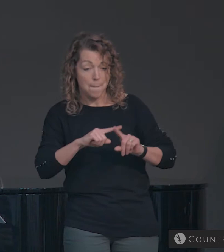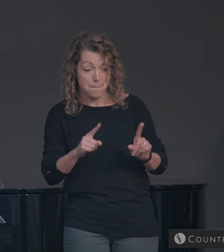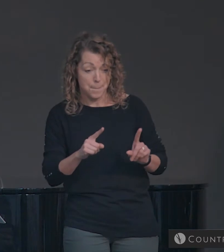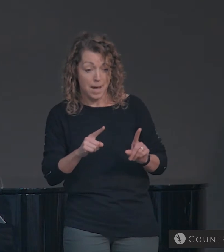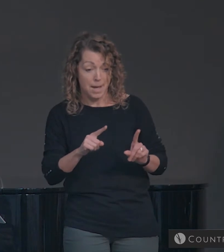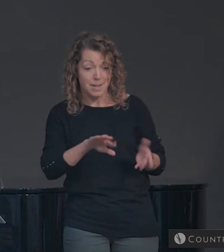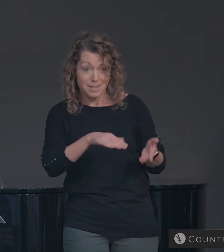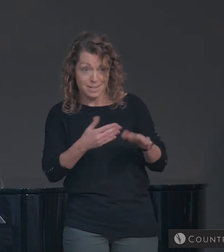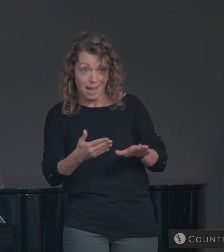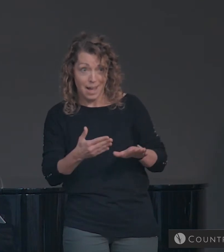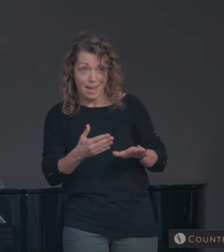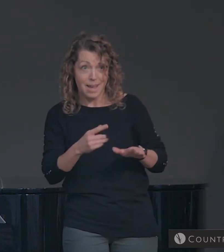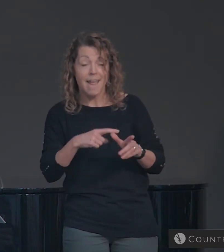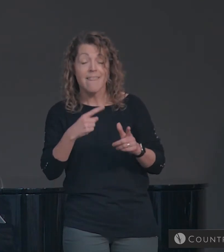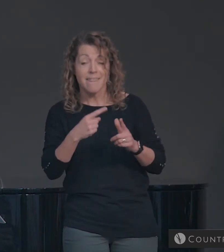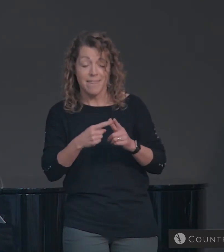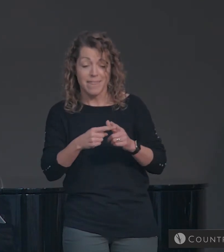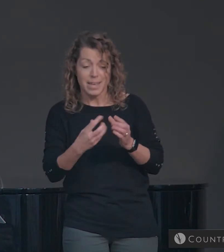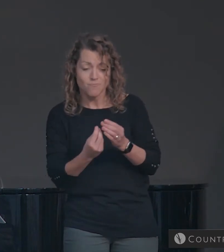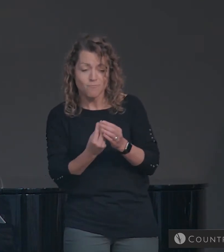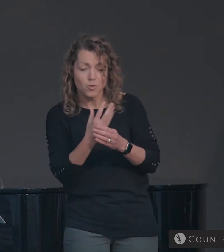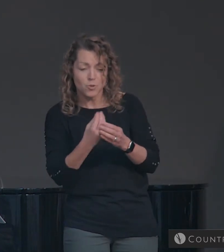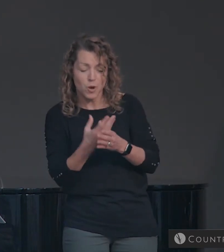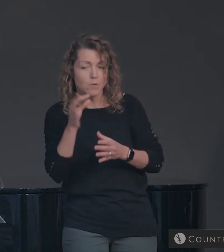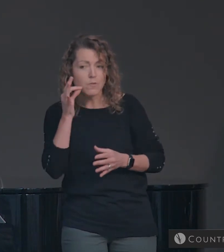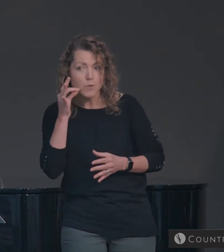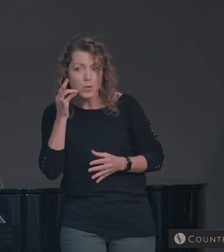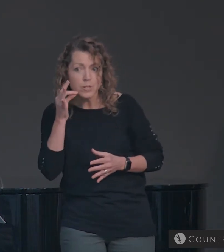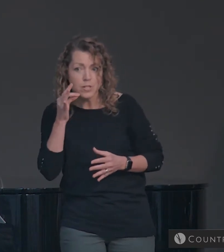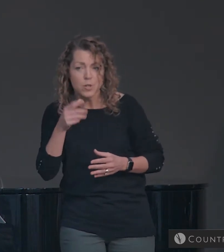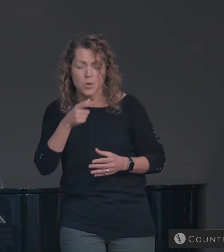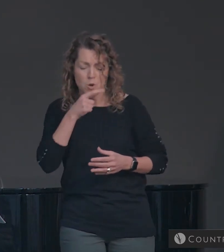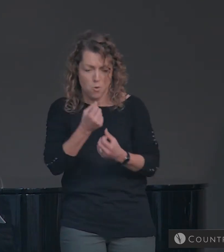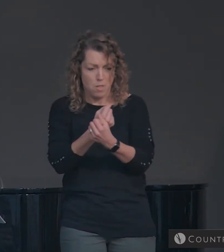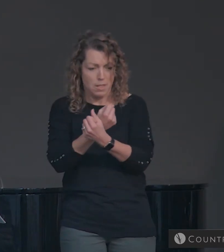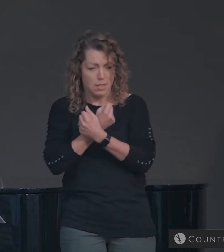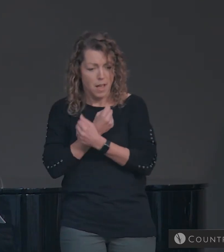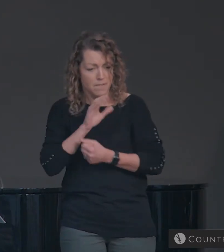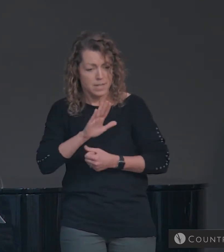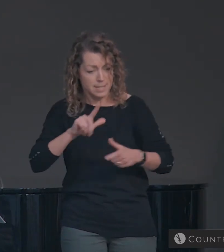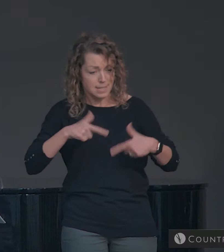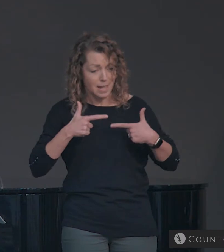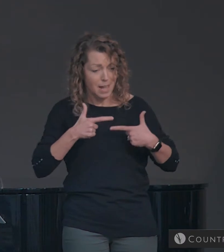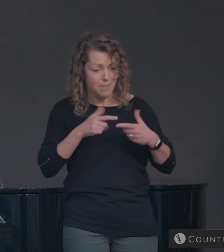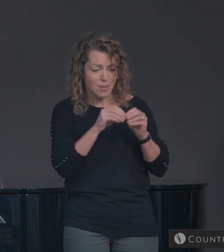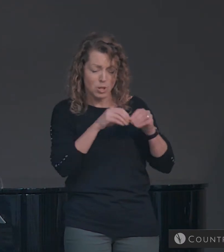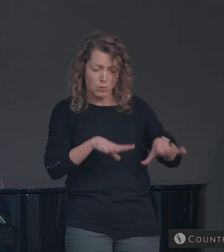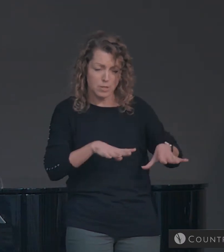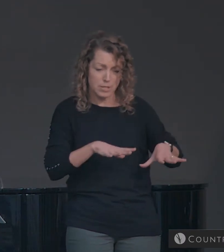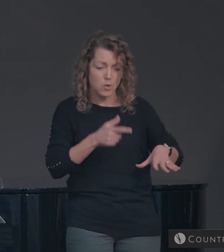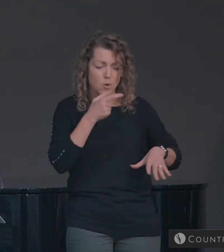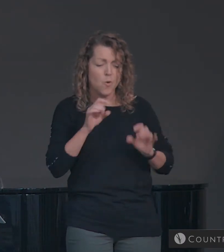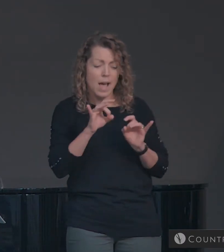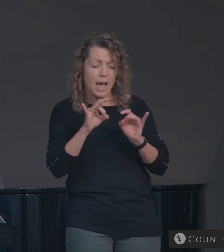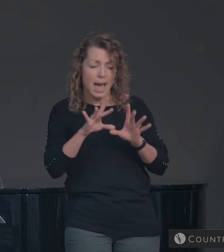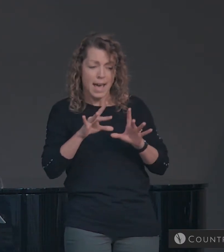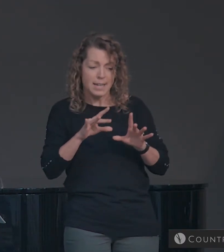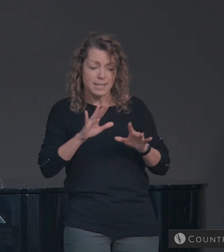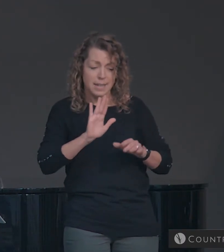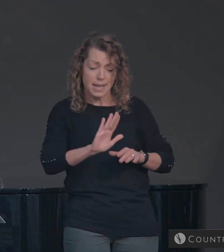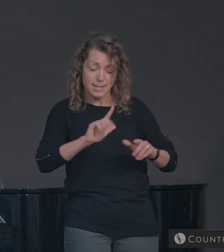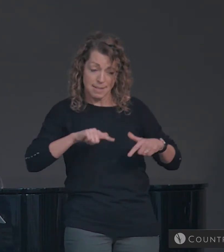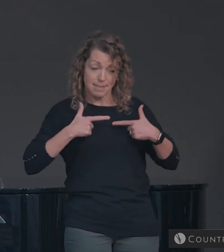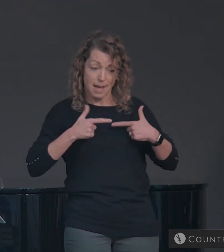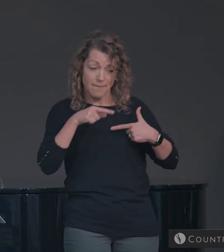bears much fruit. Whoever loves his life loses it. And whoever hates his life in this world will keep it